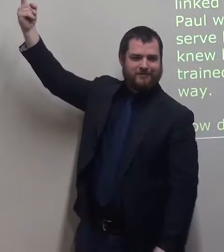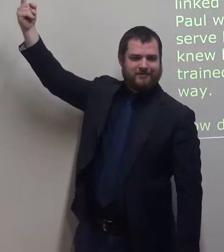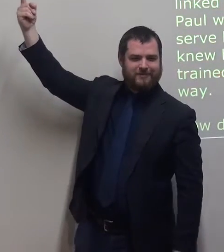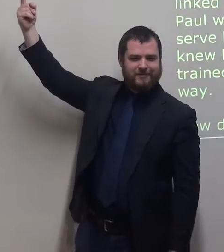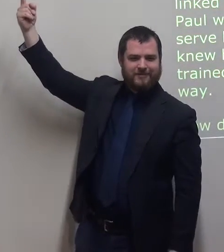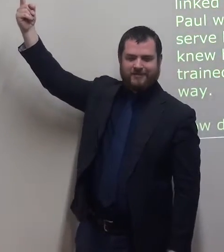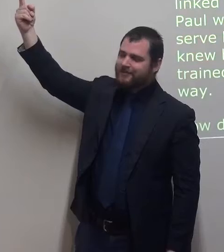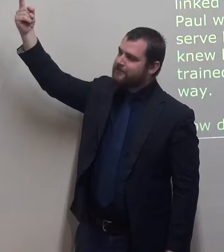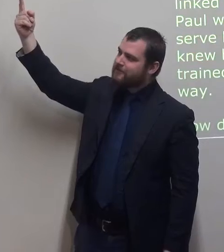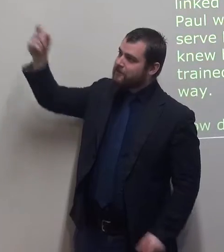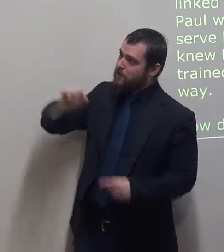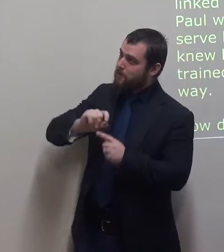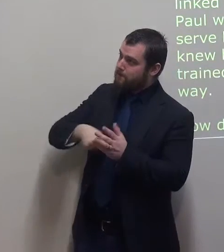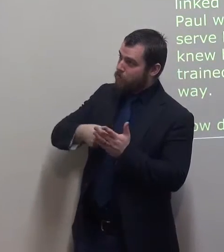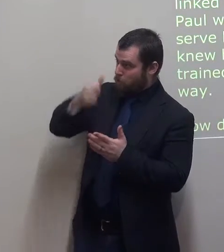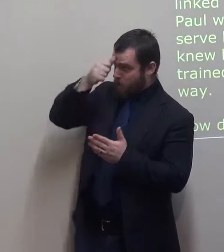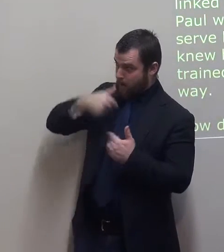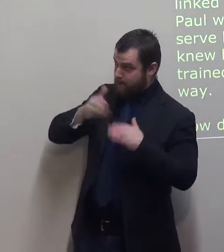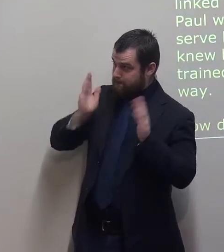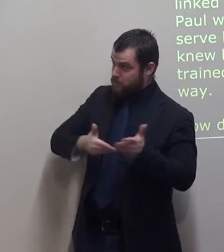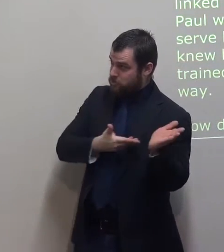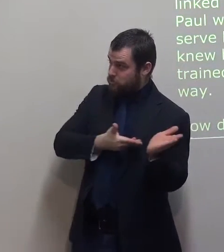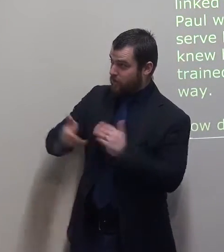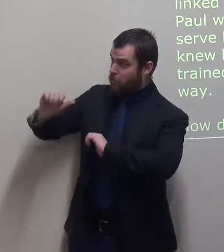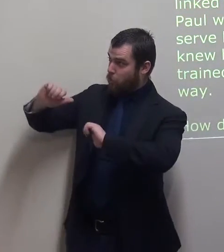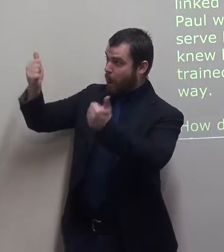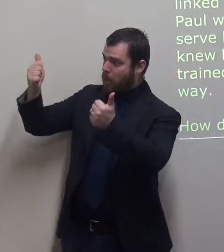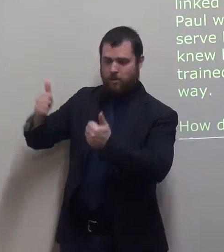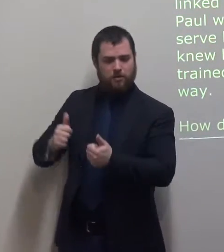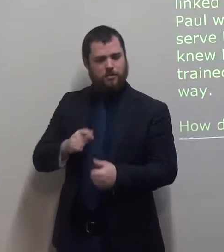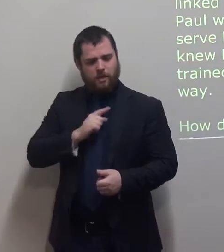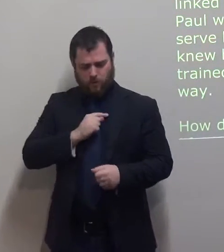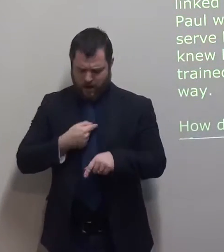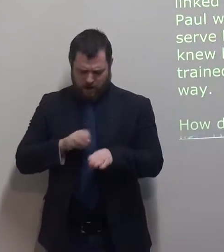Paul knew he had to serve well, so he trained himself to live on the best way.